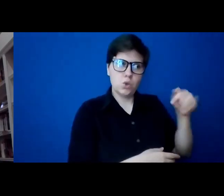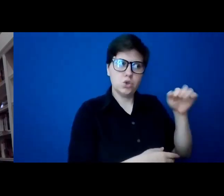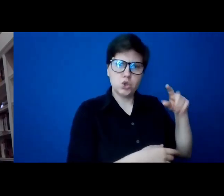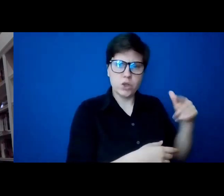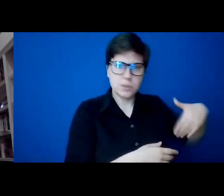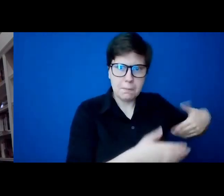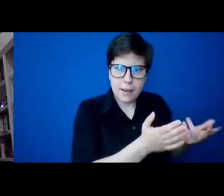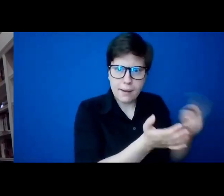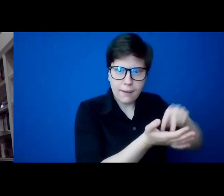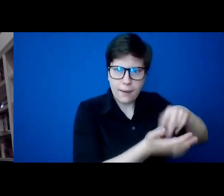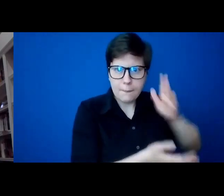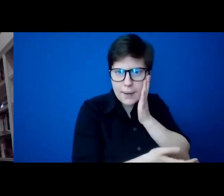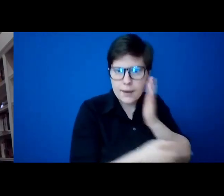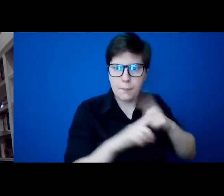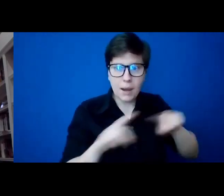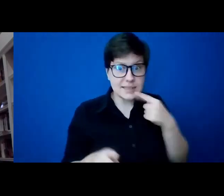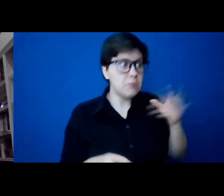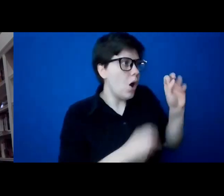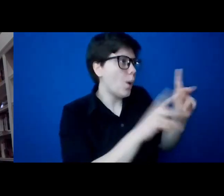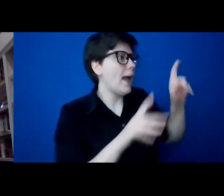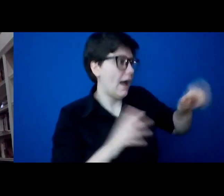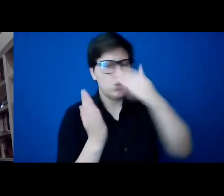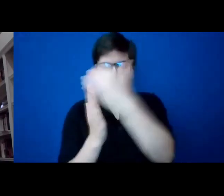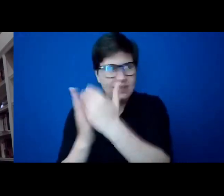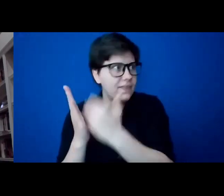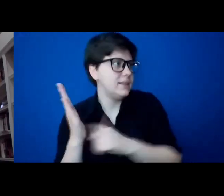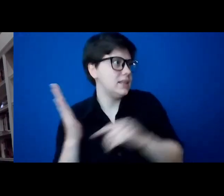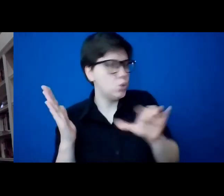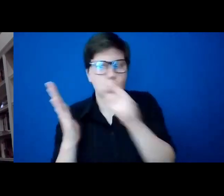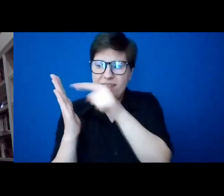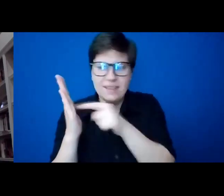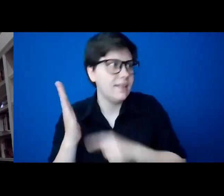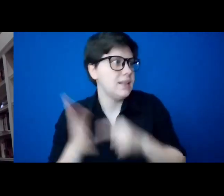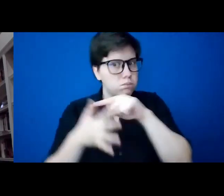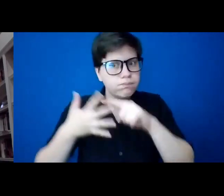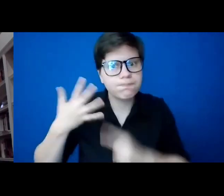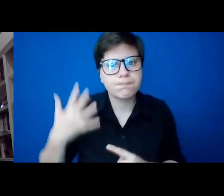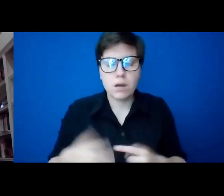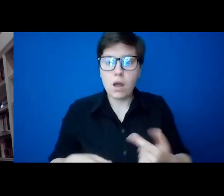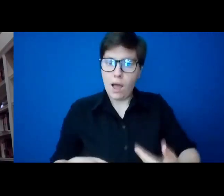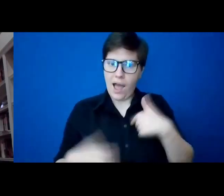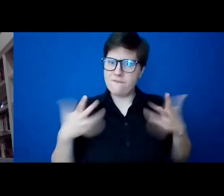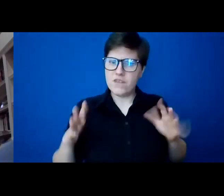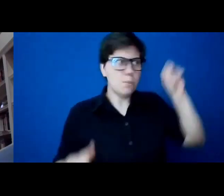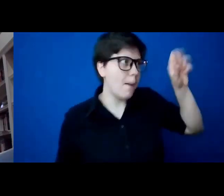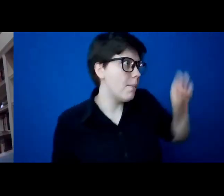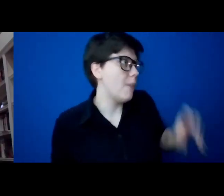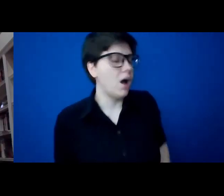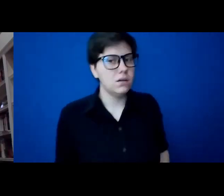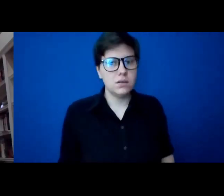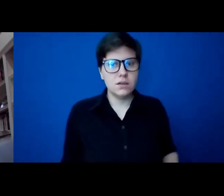here's some things we got to do this morning. Got to do this. We got to do this. We got to do this. We got to do this. At the end of my list, he simply